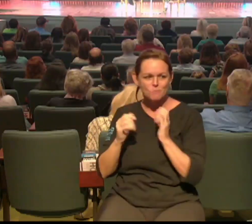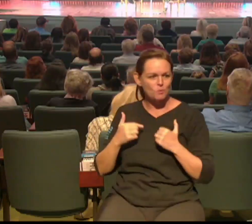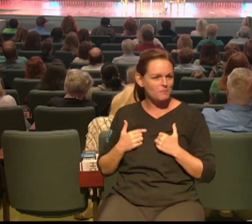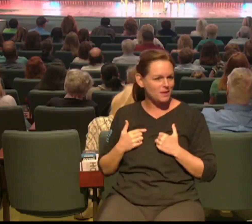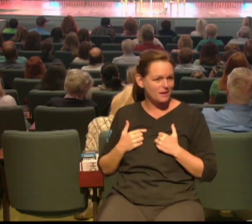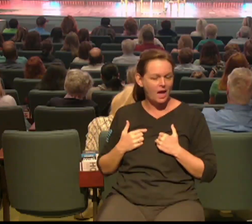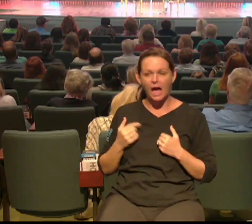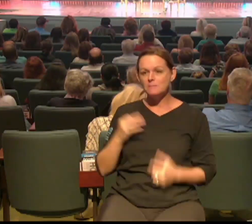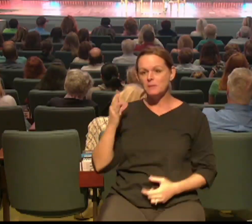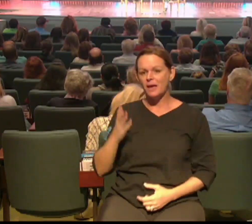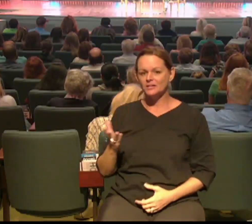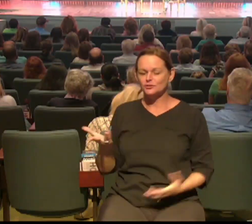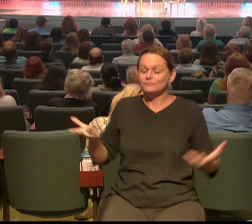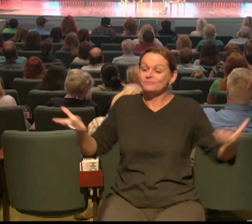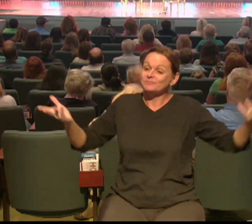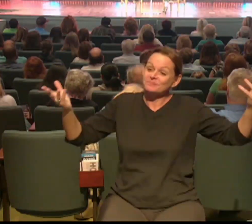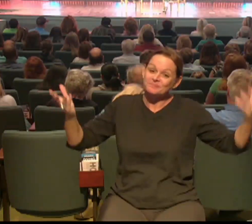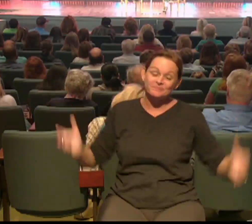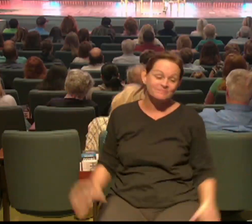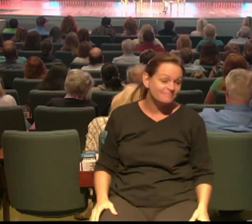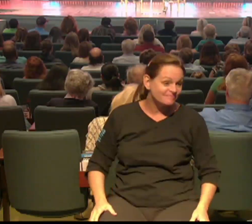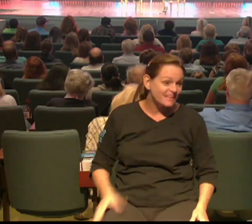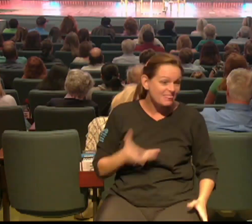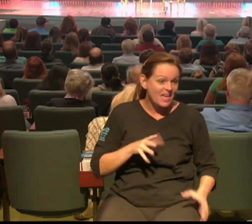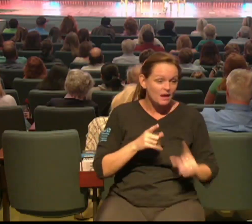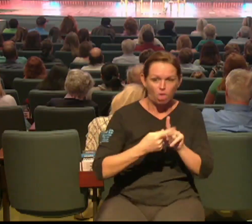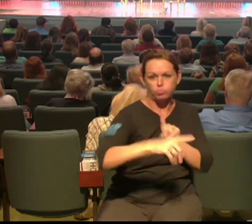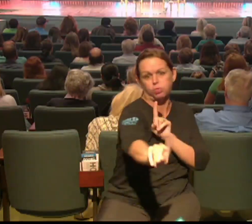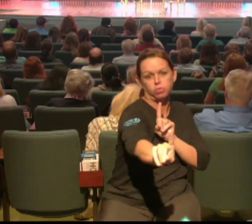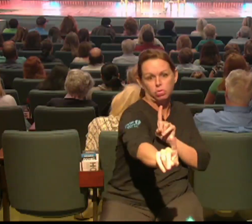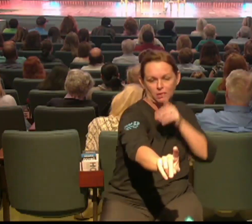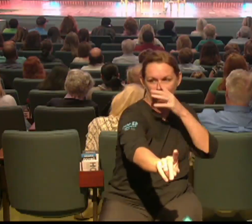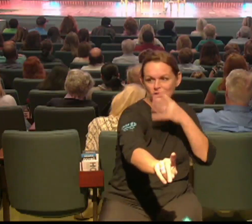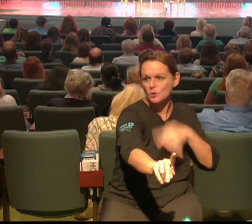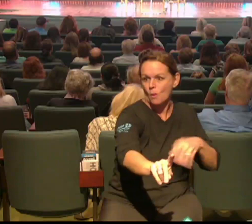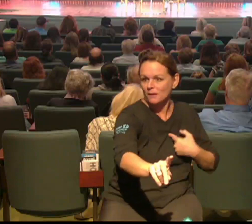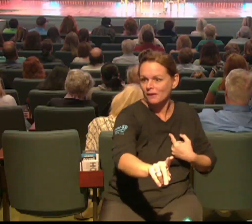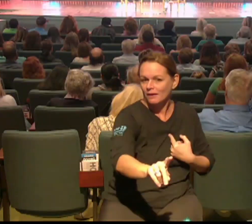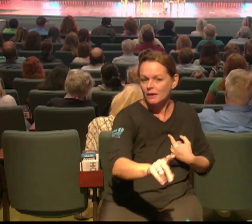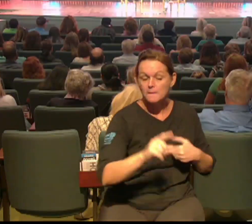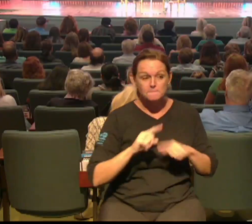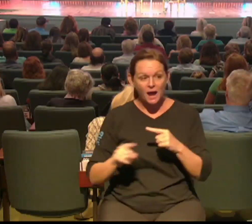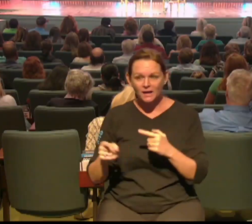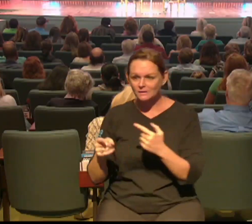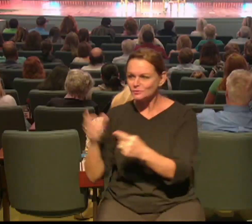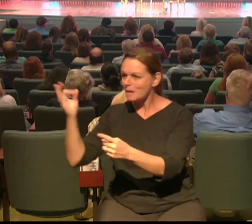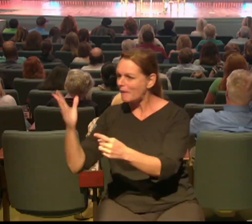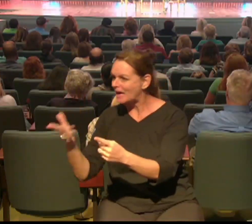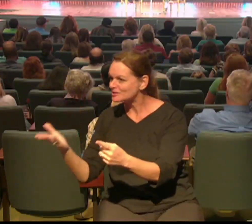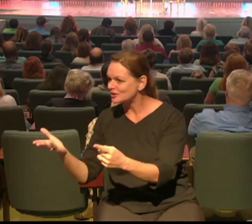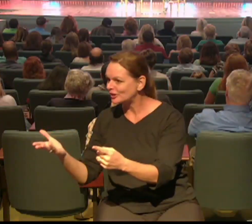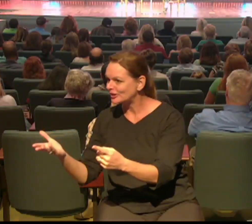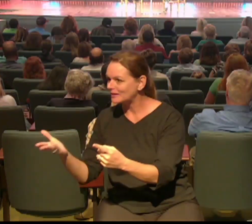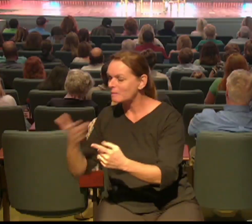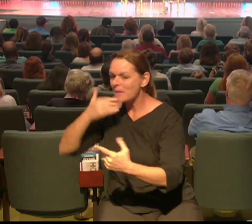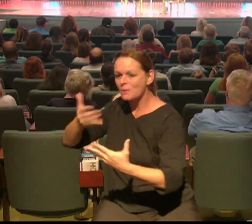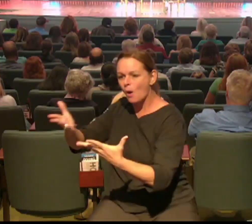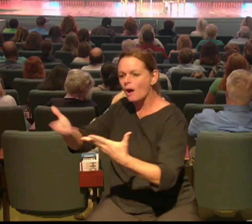got to take what you've got and use what you have use the circle of influence you got where God's placed you use what you've got remember that verse about Levi